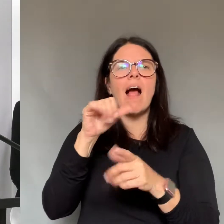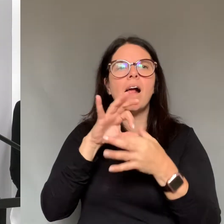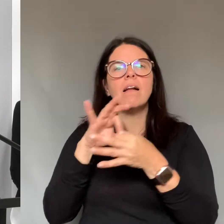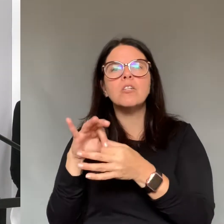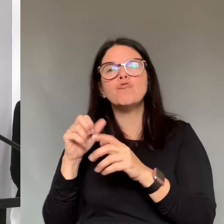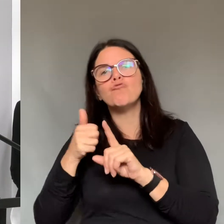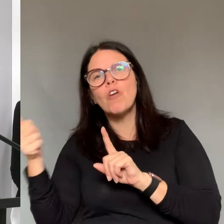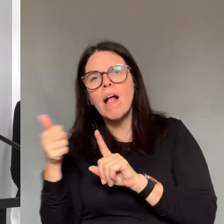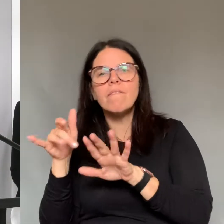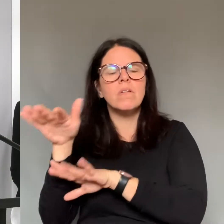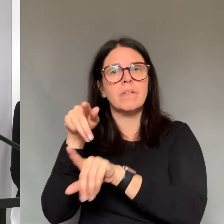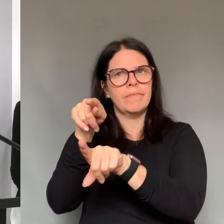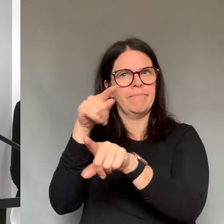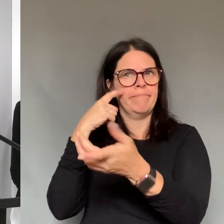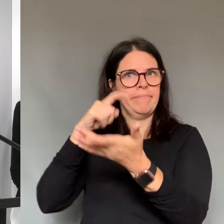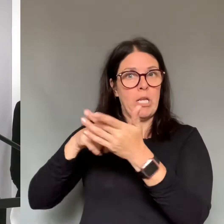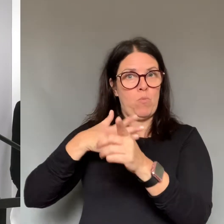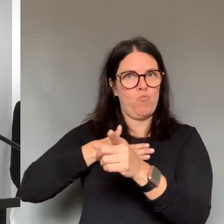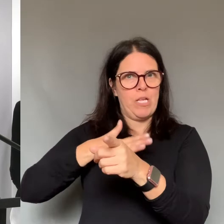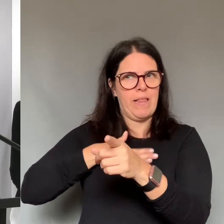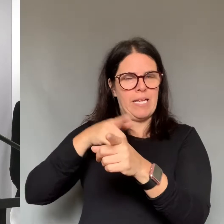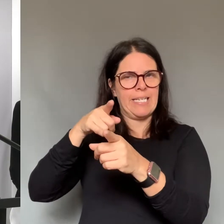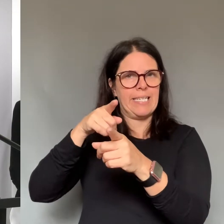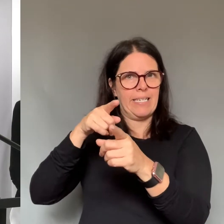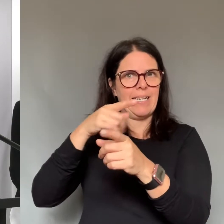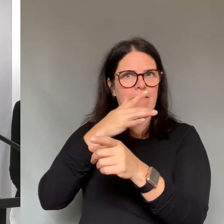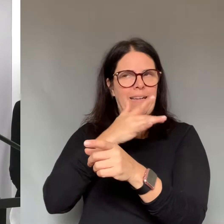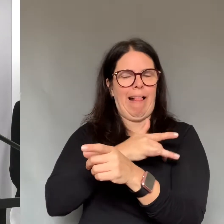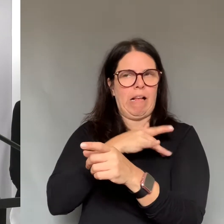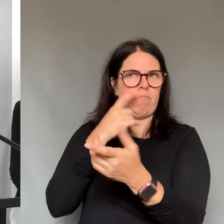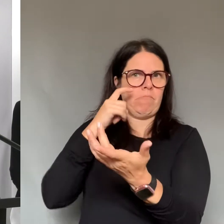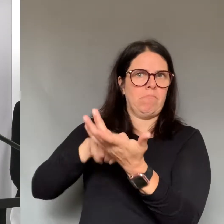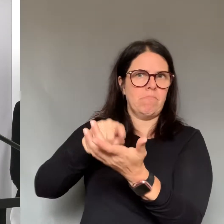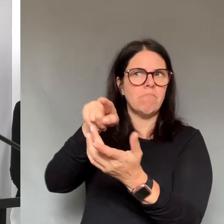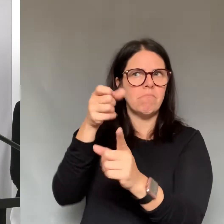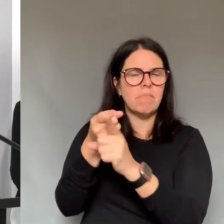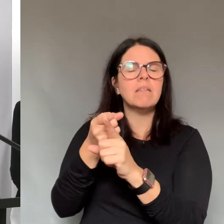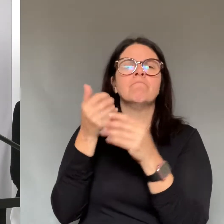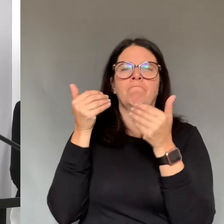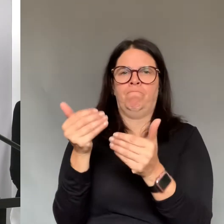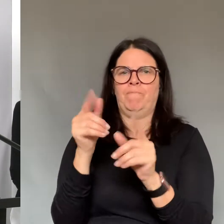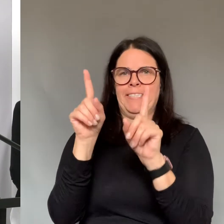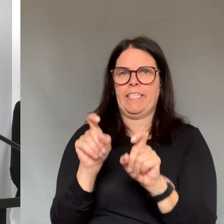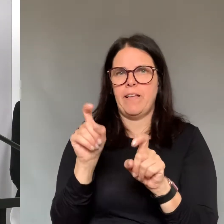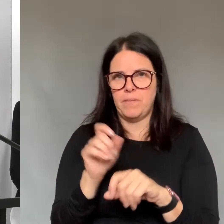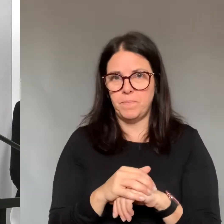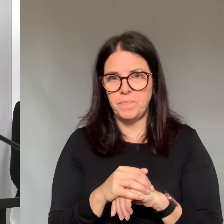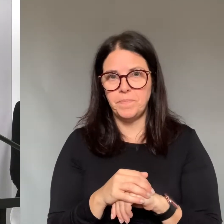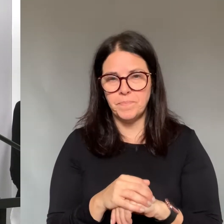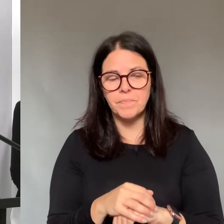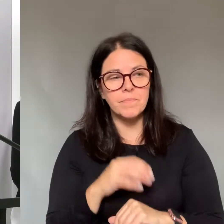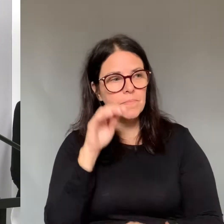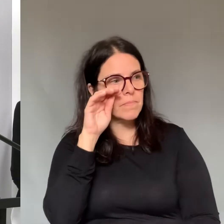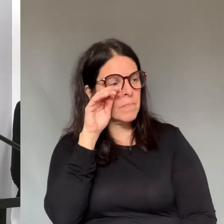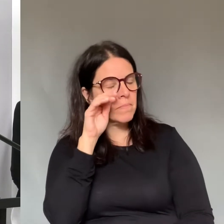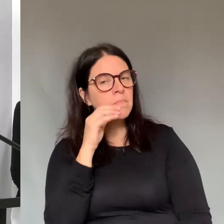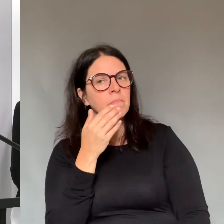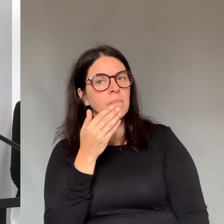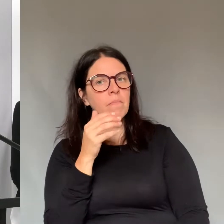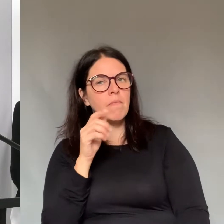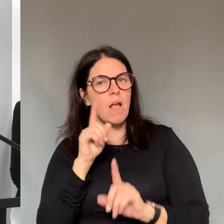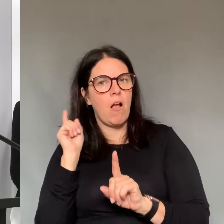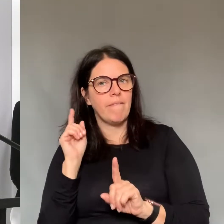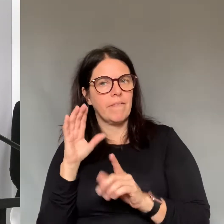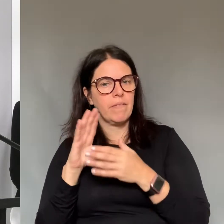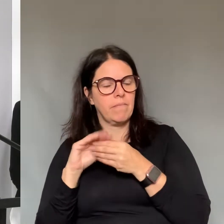kind of acute respiratory failure type situation, they are automatically tested for COVID-19. For the risk of COVID